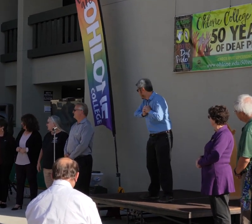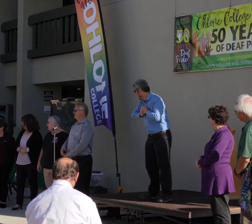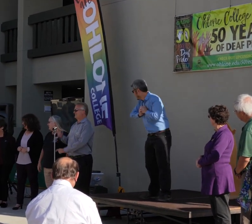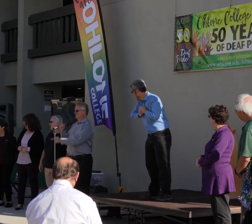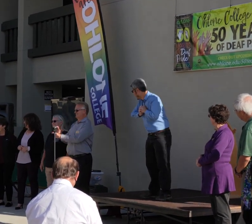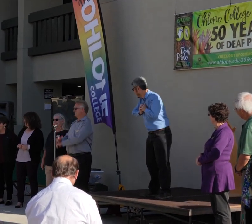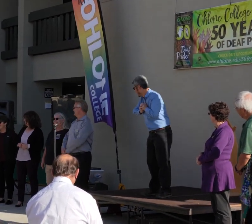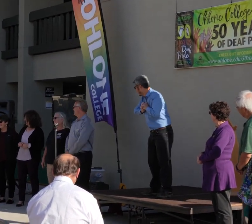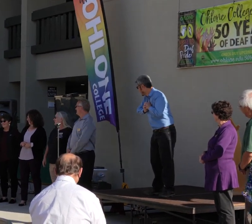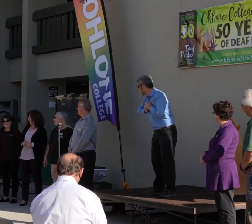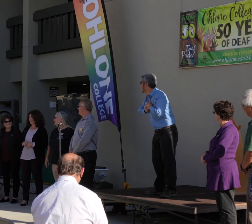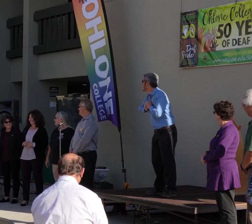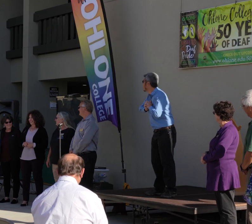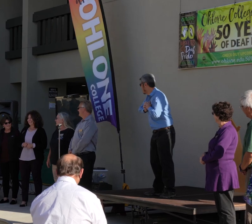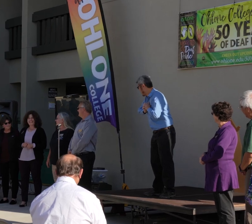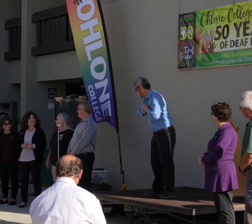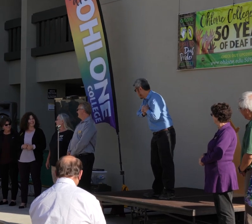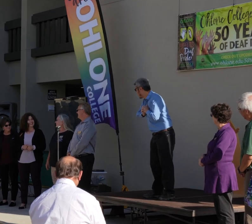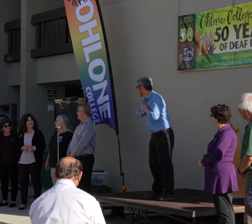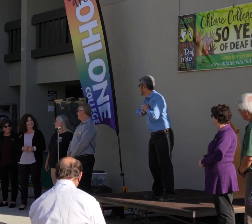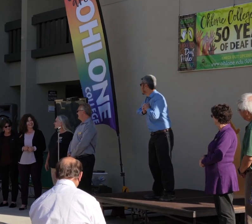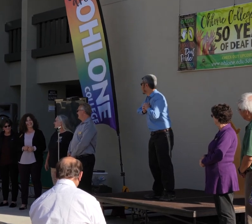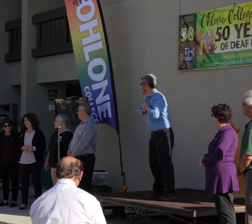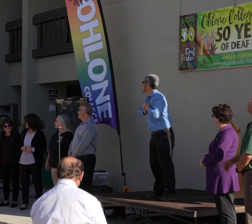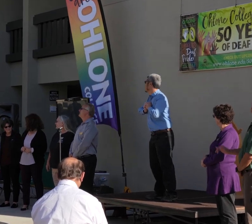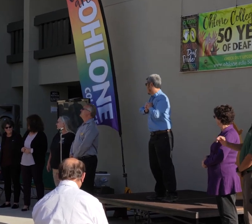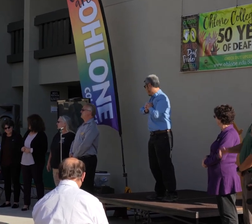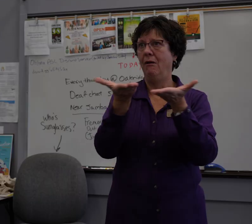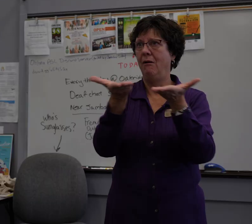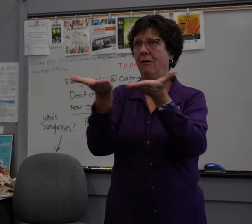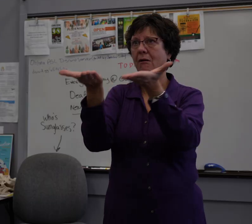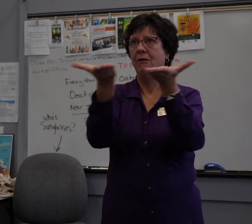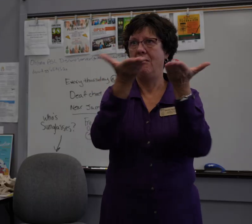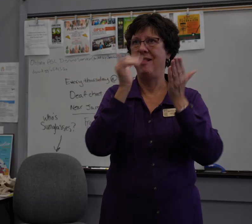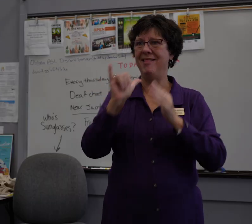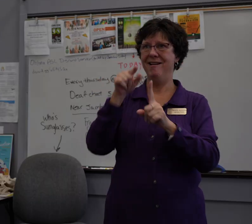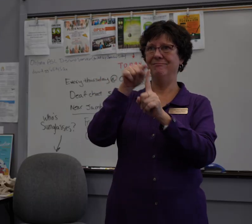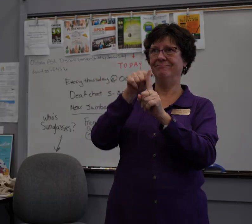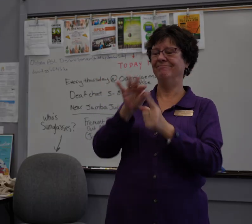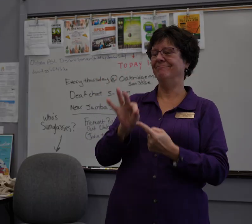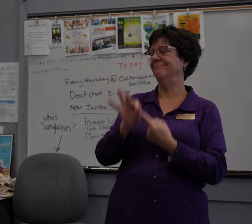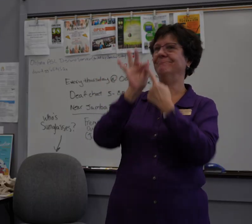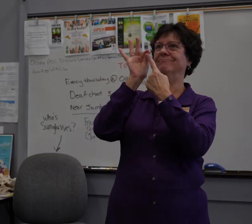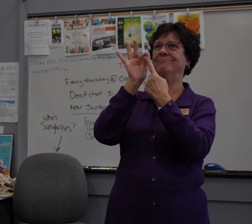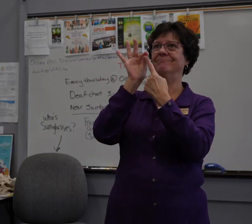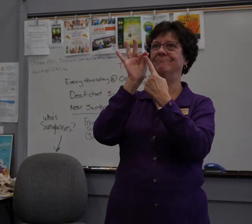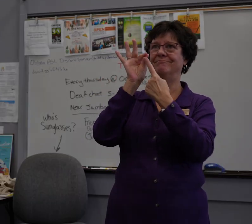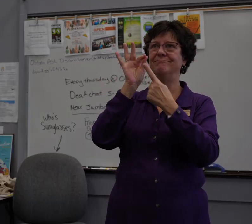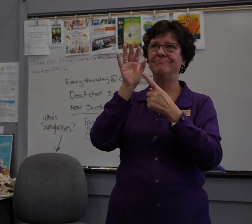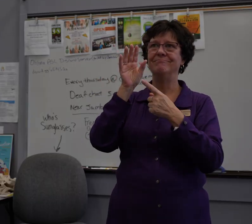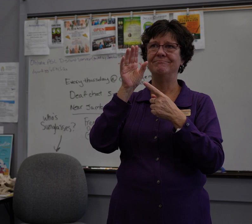language, and our culture, and our people. So who the people are that are carrying on